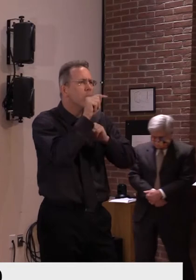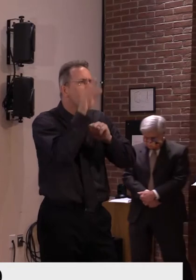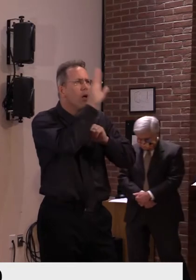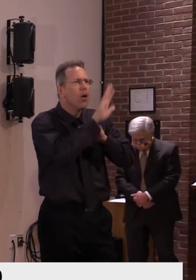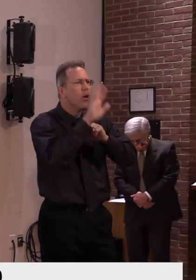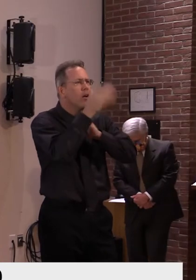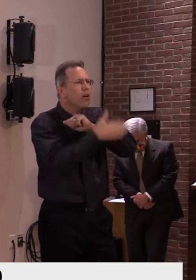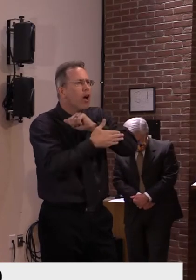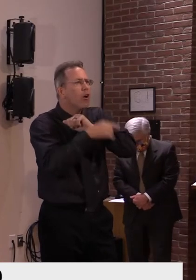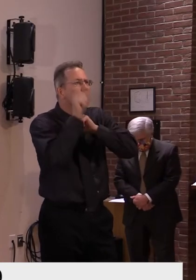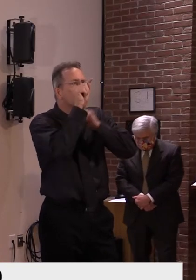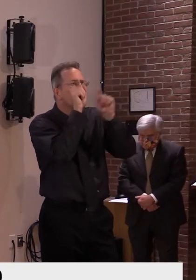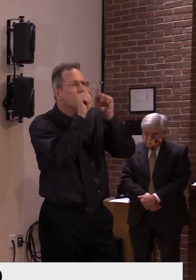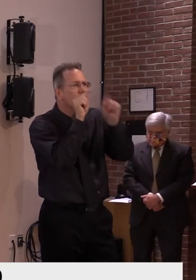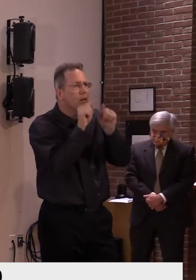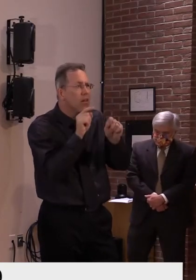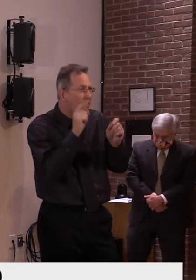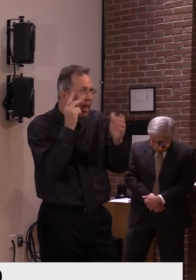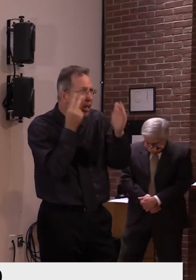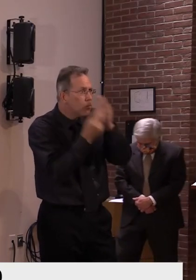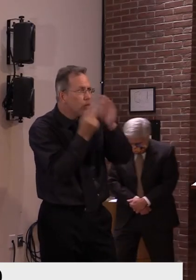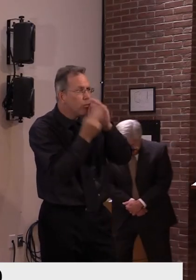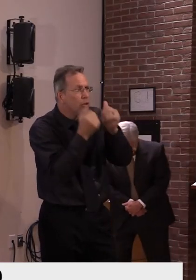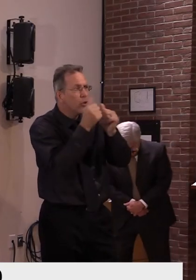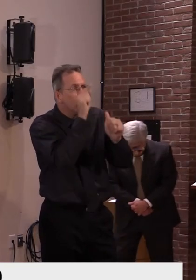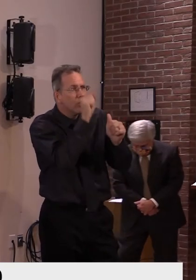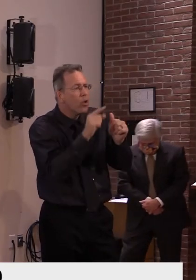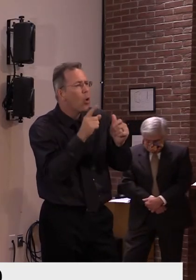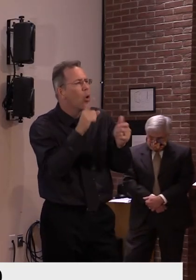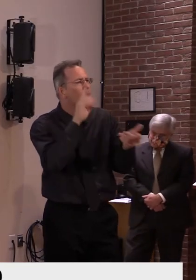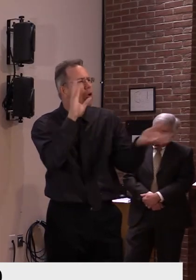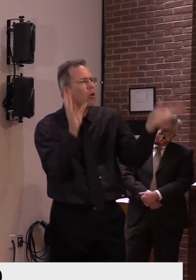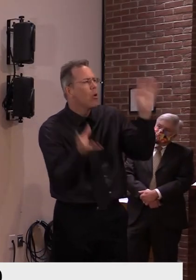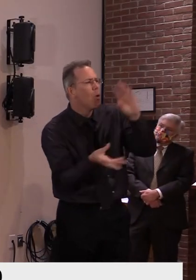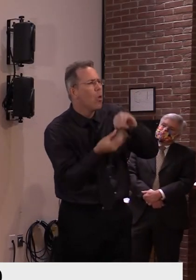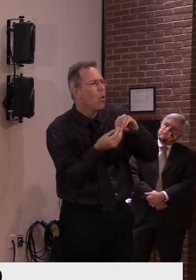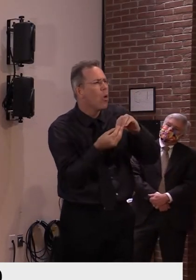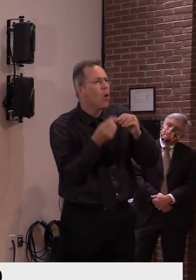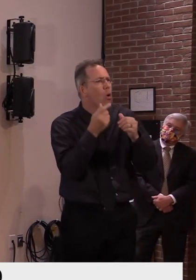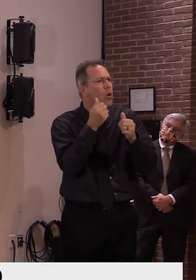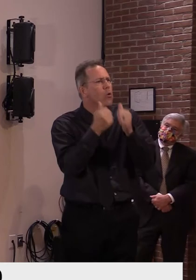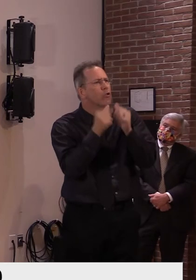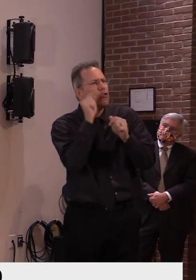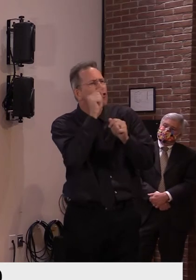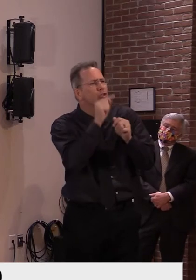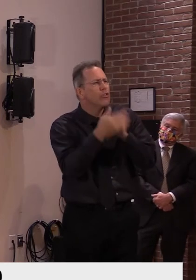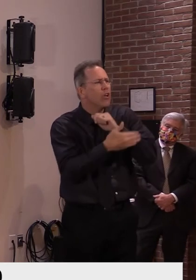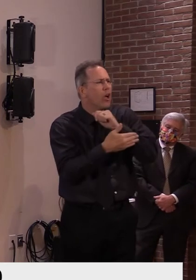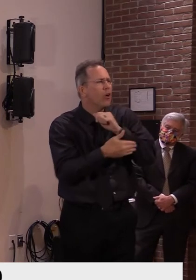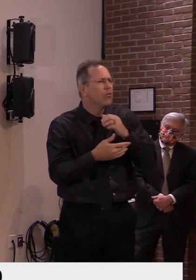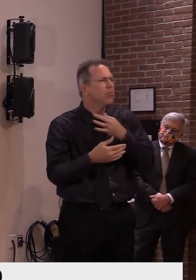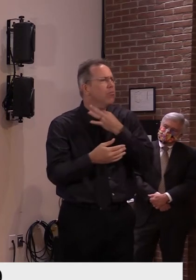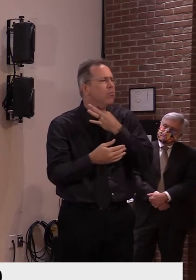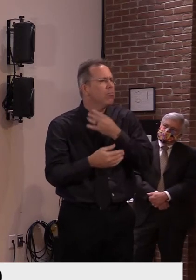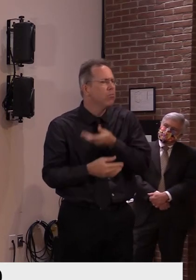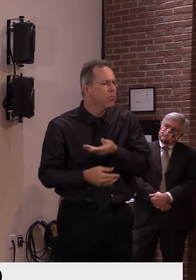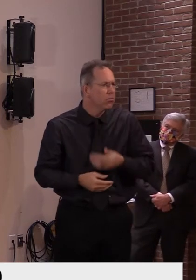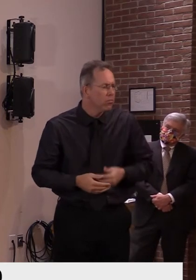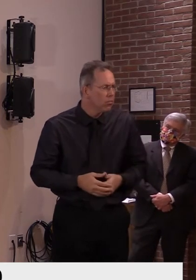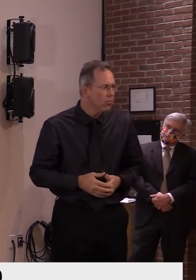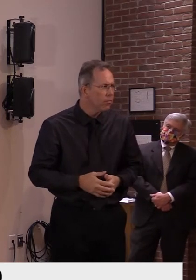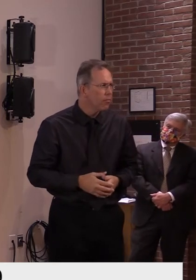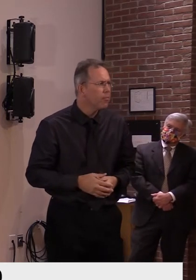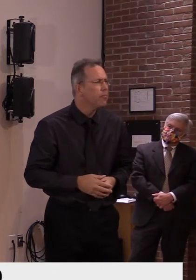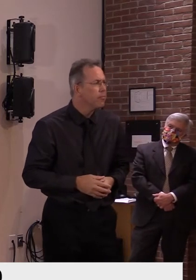or are they, um, focused in any particular area? Yeah. Good. Both of those are good questions. And on the first point,